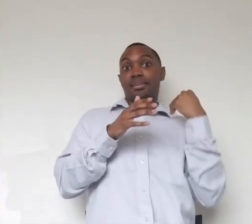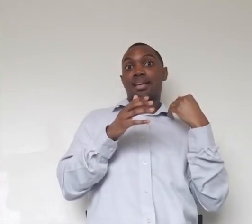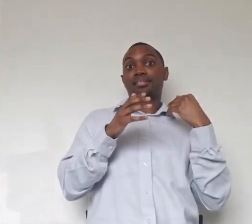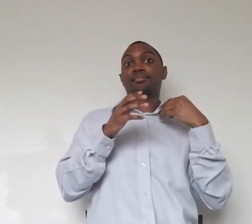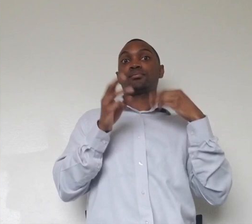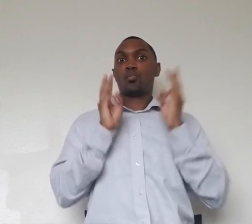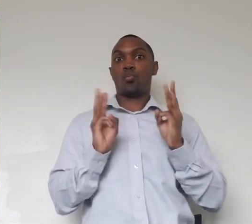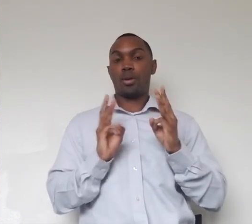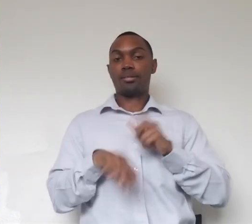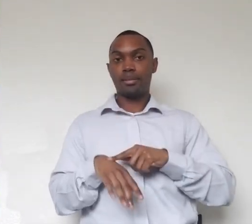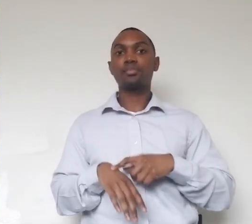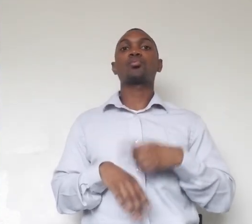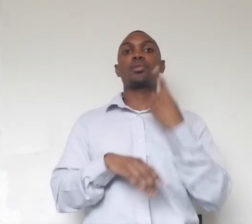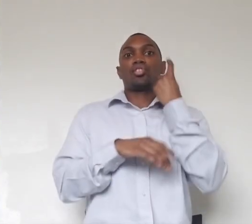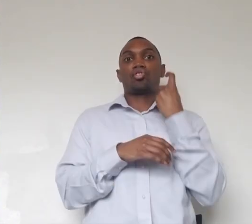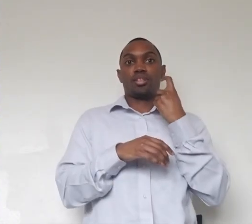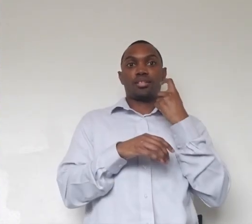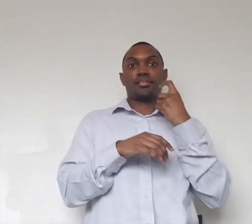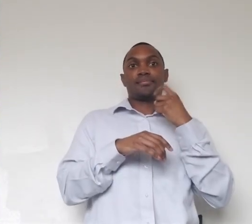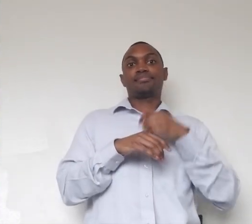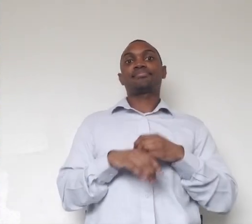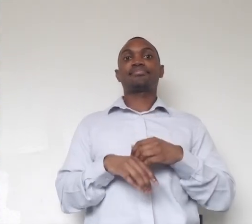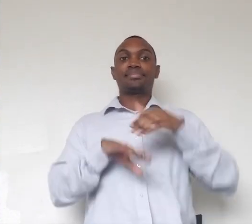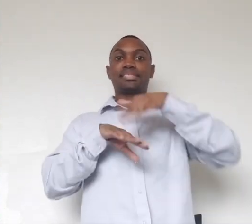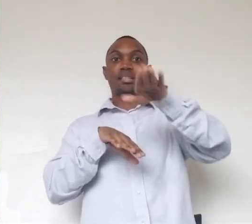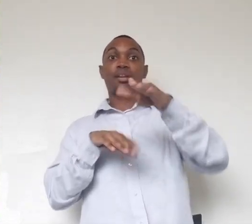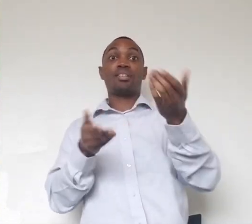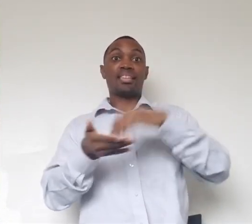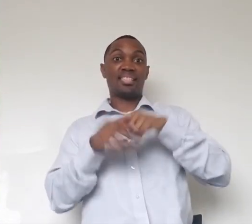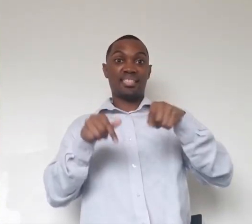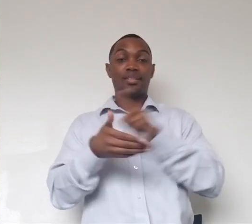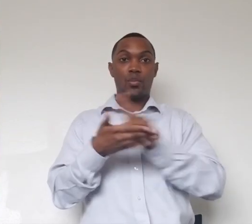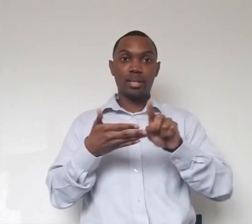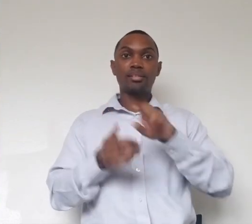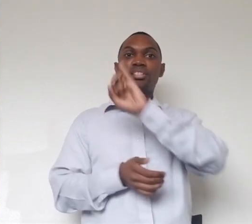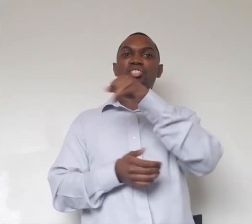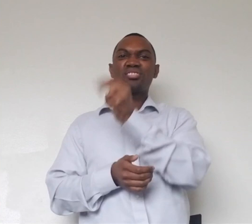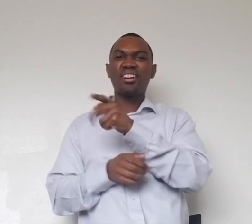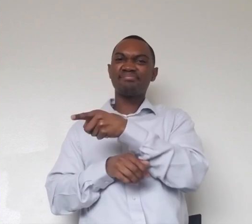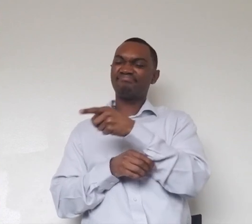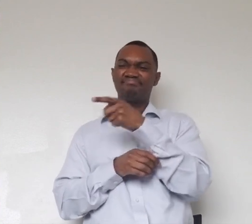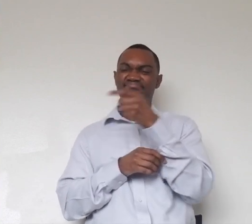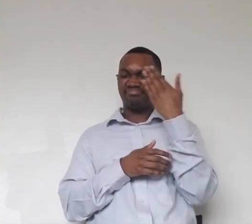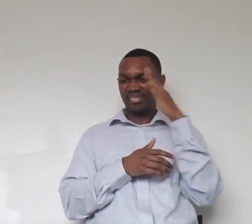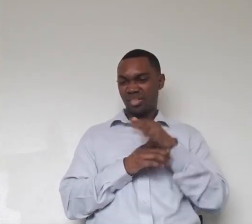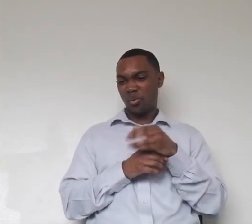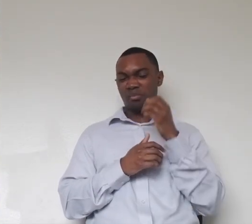earlier this week. And John is not entirely sure that he's convinced that he likes the changes just yet. So that's one of the reasons